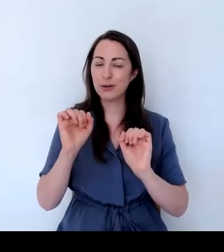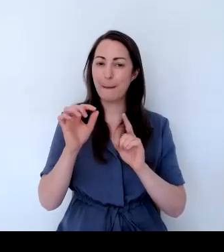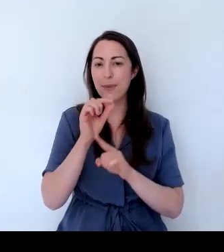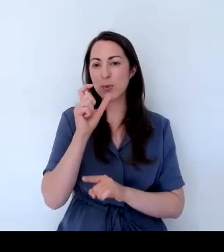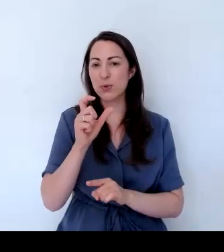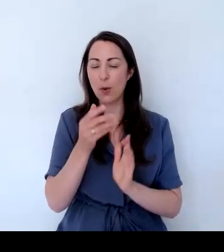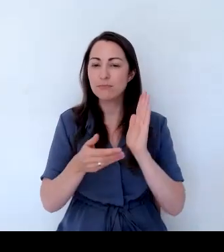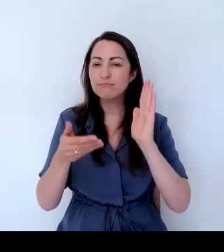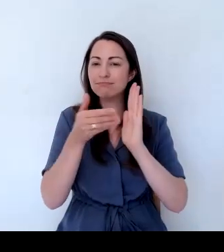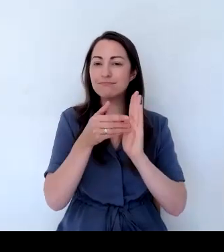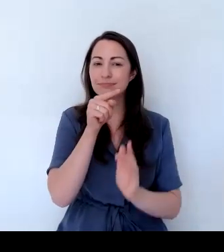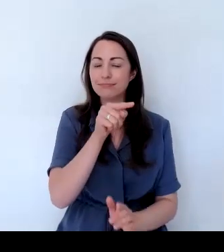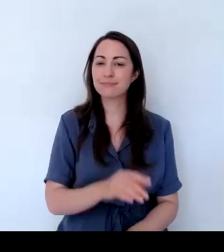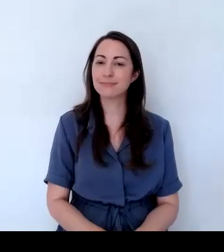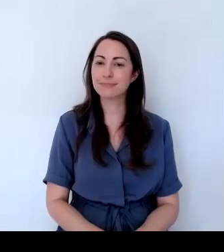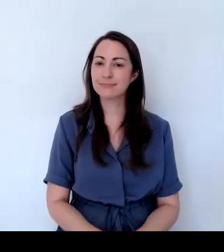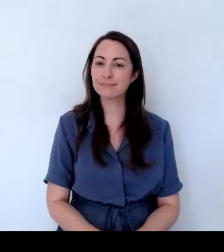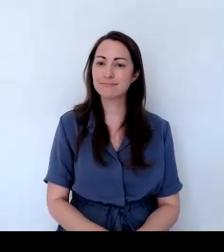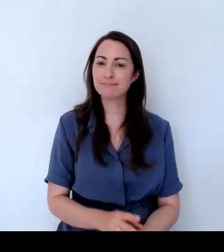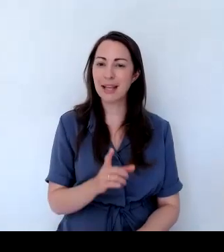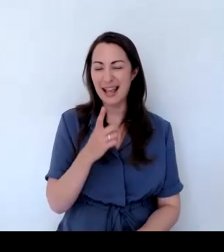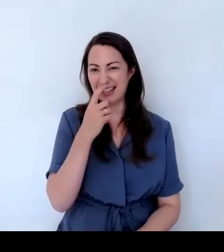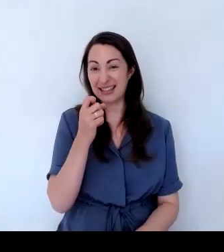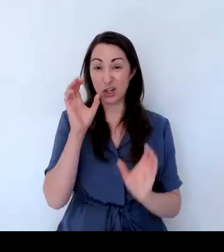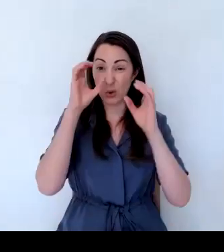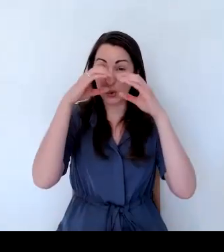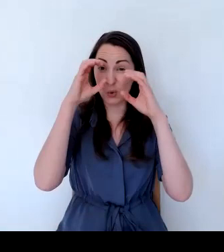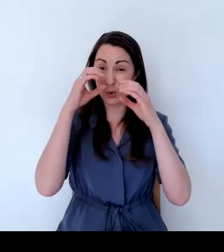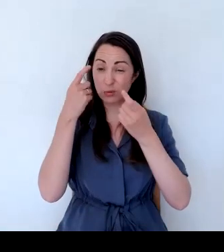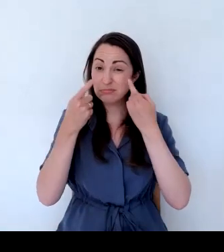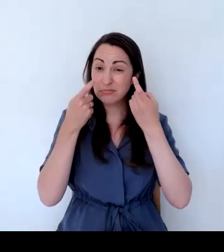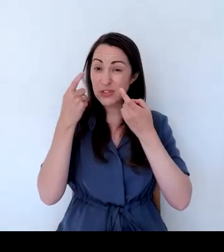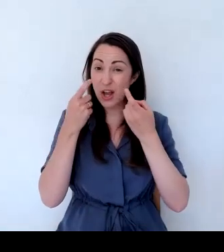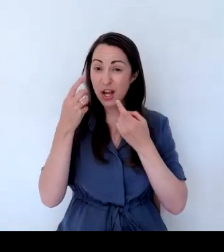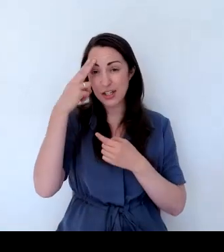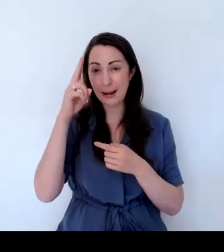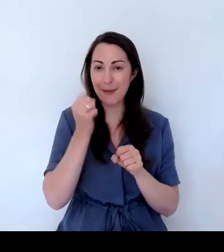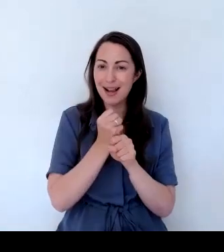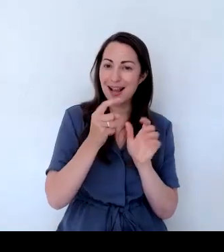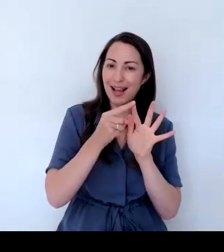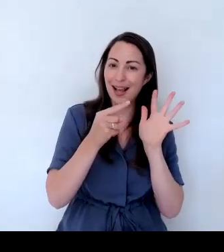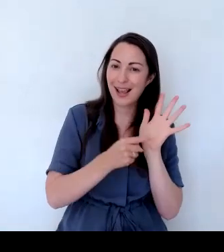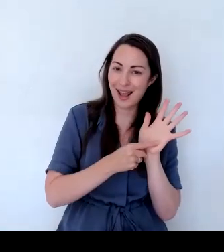Just do a Google search for Get Cumbria Buzzing, Get Your Garden Buzzing.